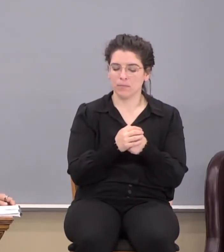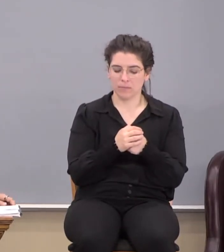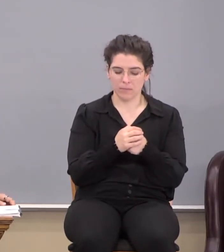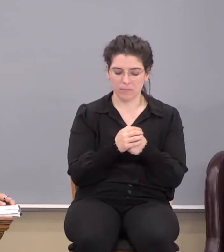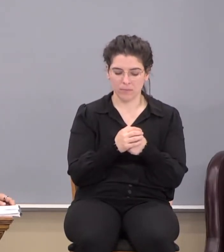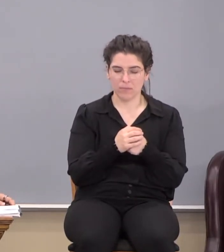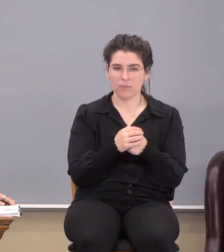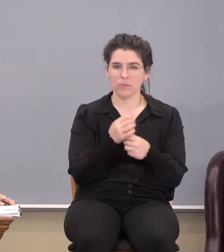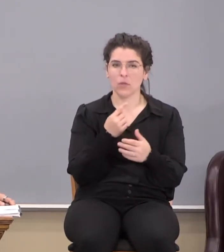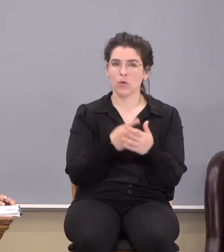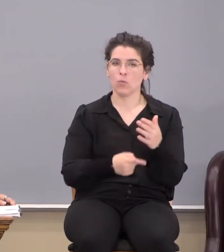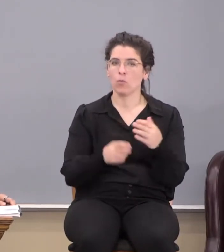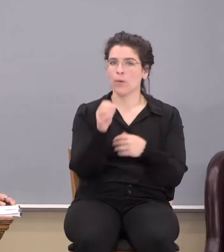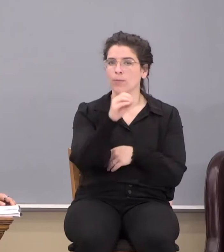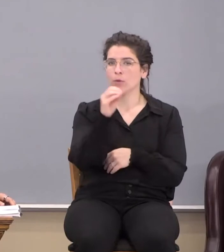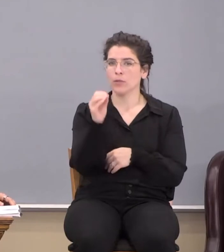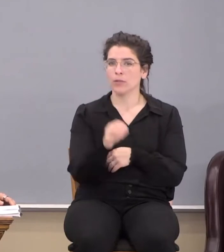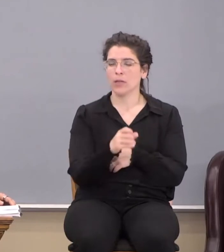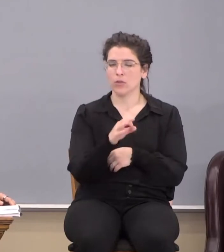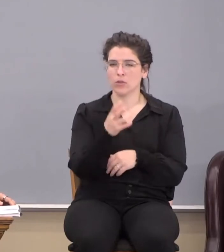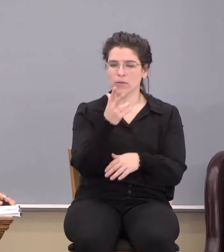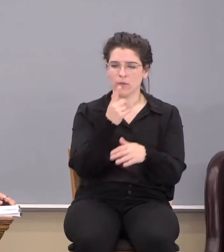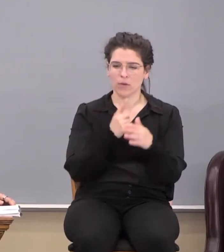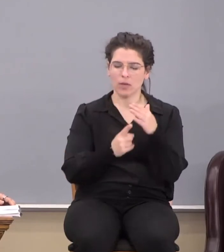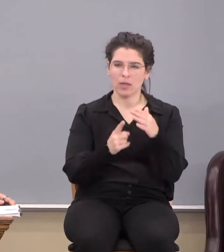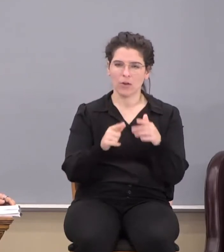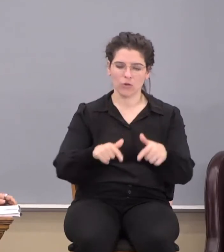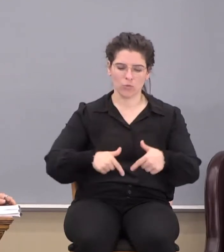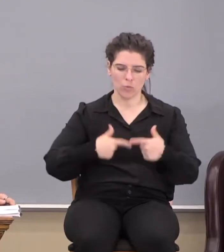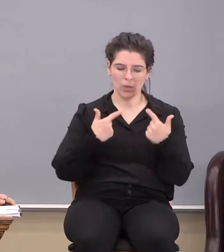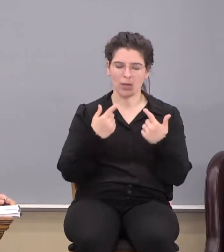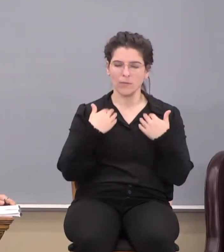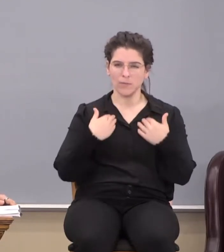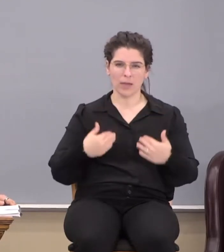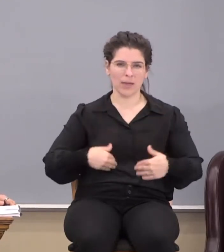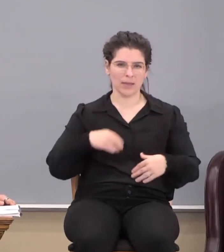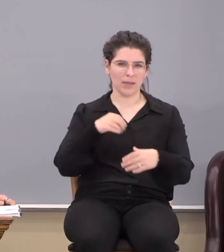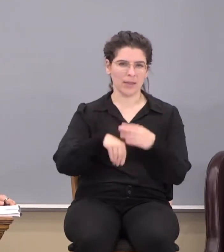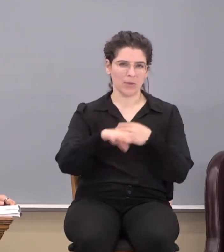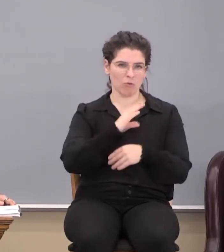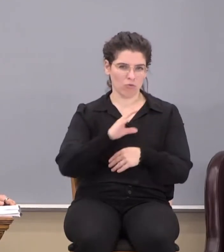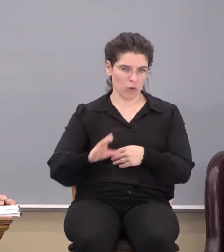What percentage of the Godhead dwells bodily in Christ?